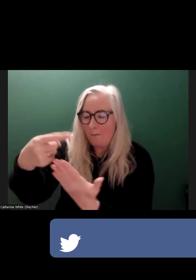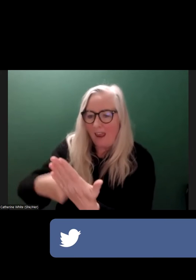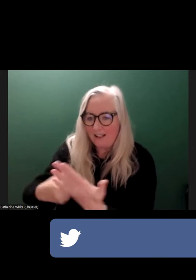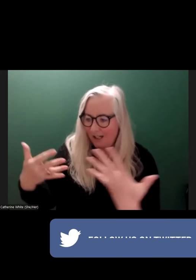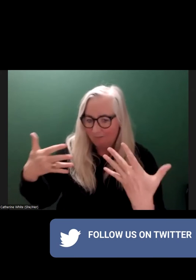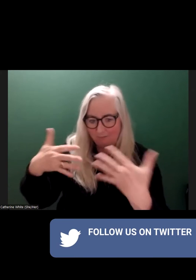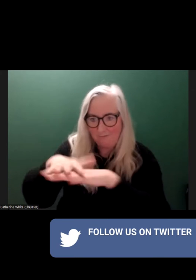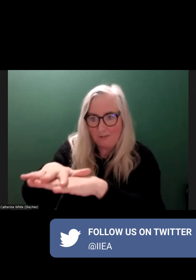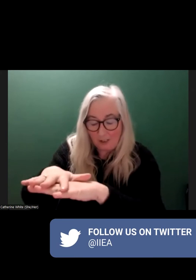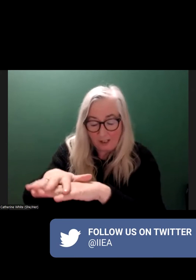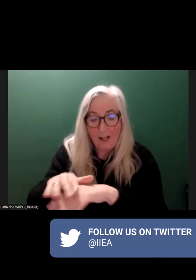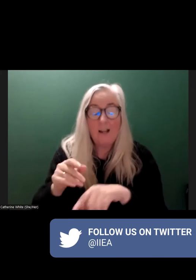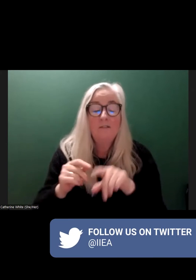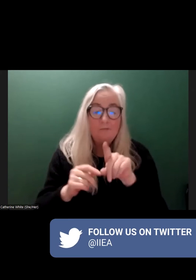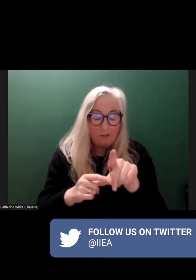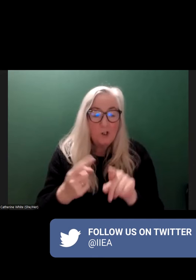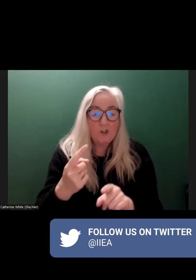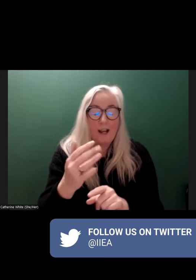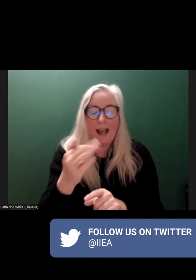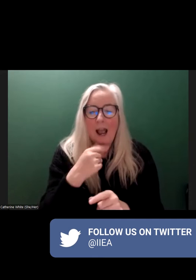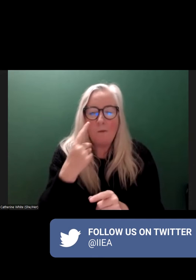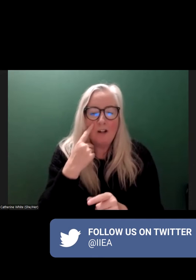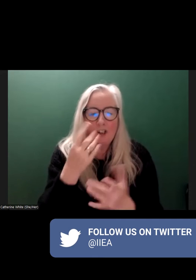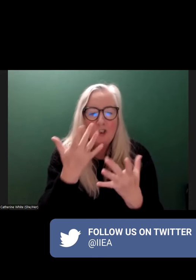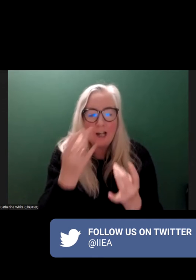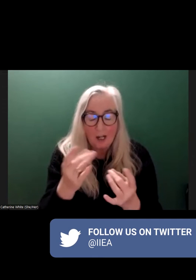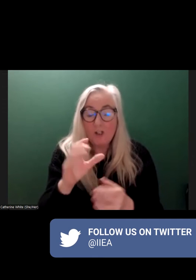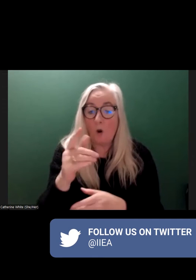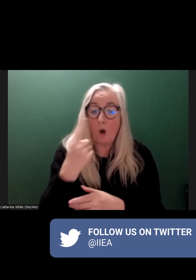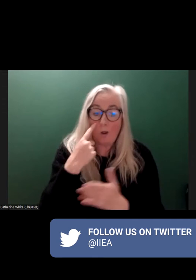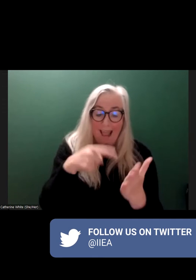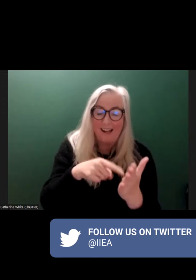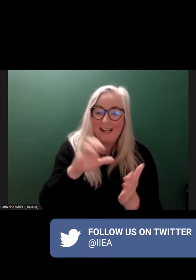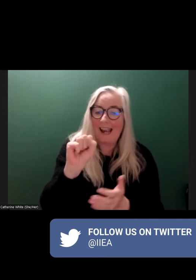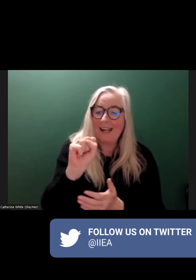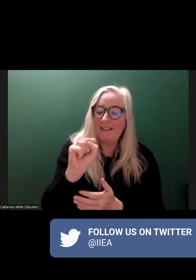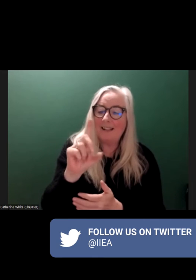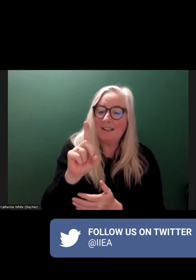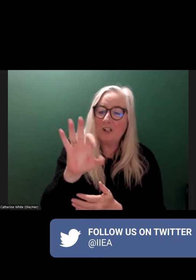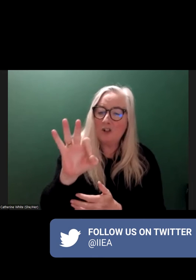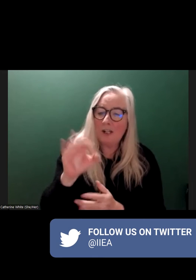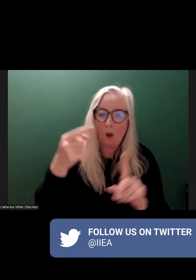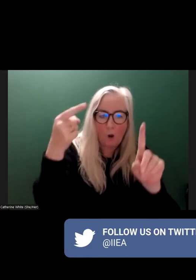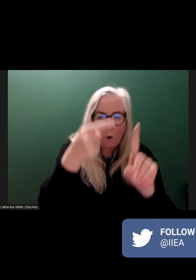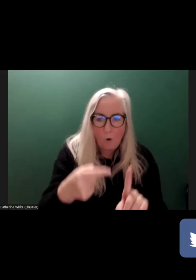Additionally, if we look at, I'll just check my notes here, the Sustainable Development Goals. The Sustainable Development Goals offer us a framework